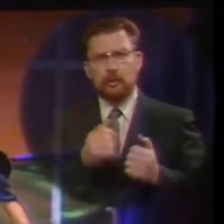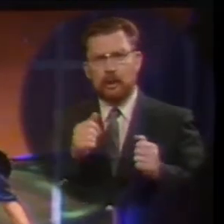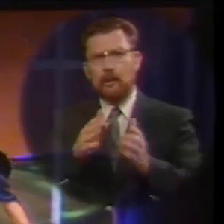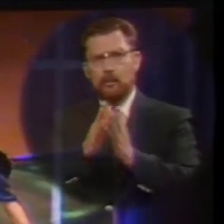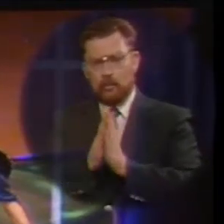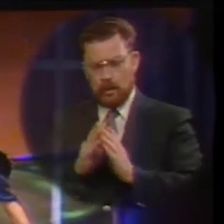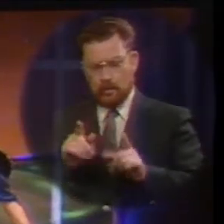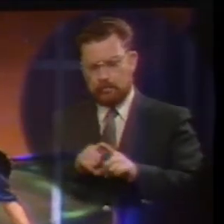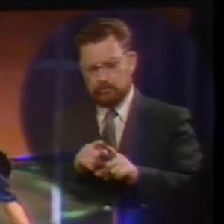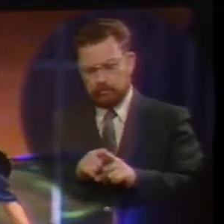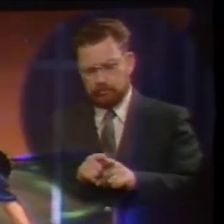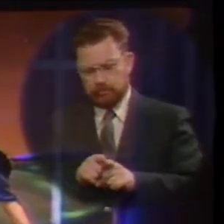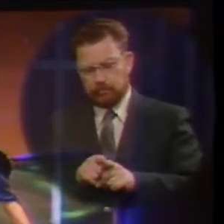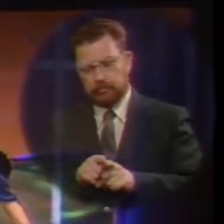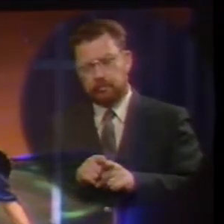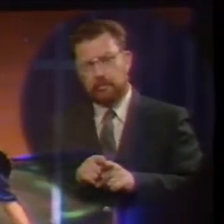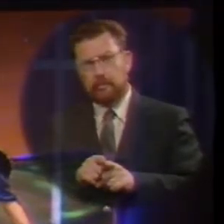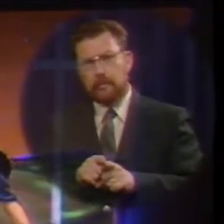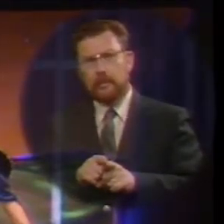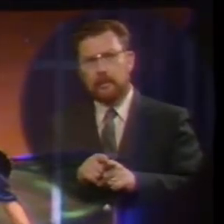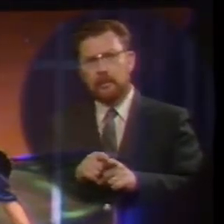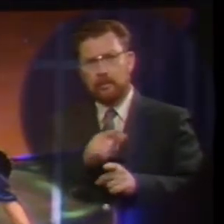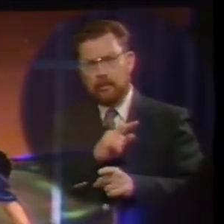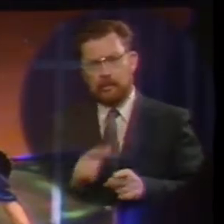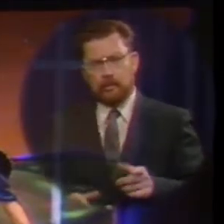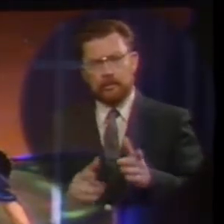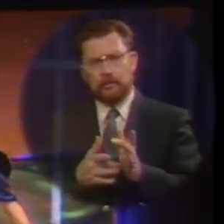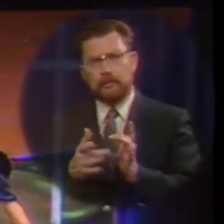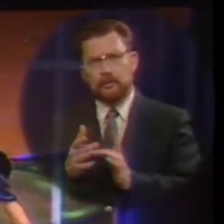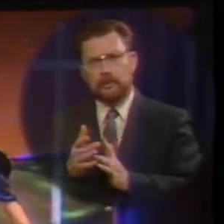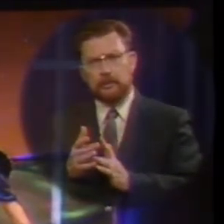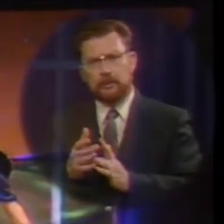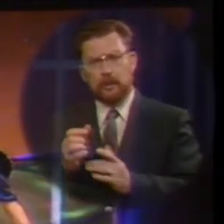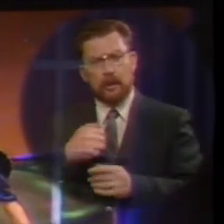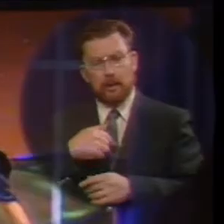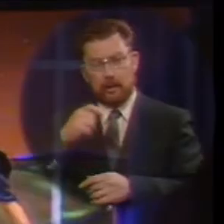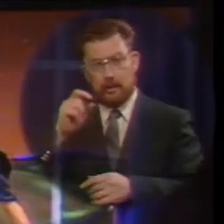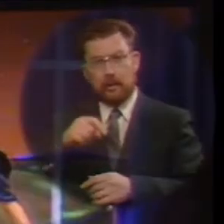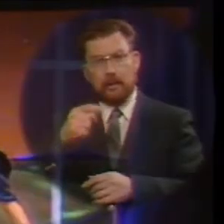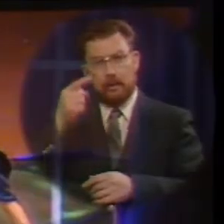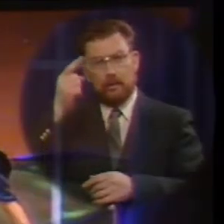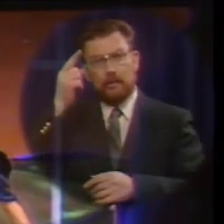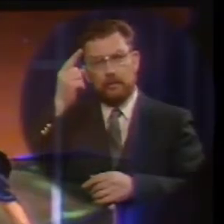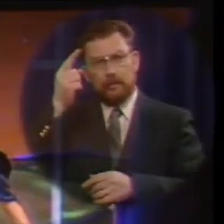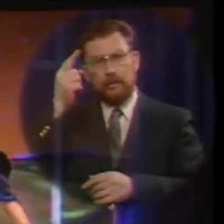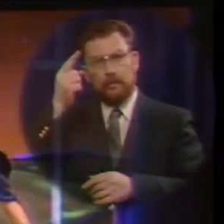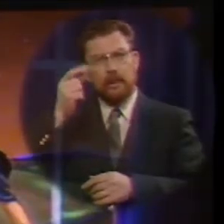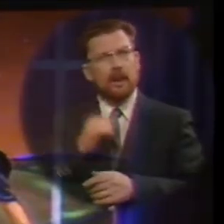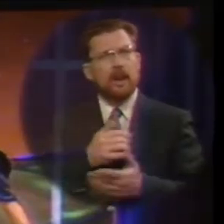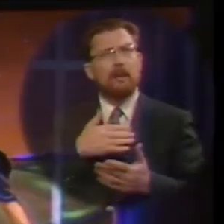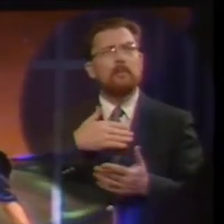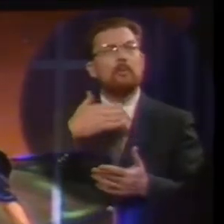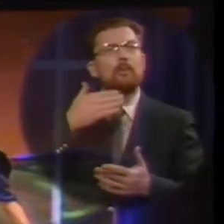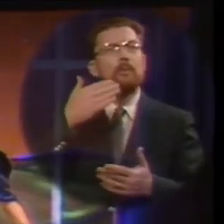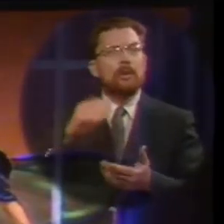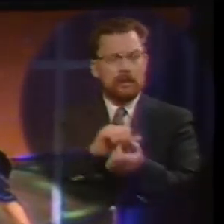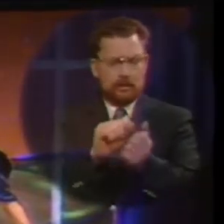to him and say lord jesus lord need you i'm willing to turn from my sin